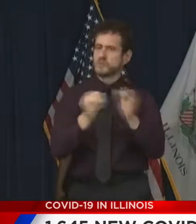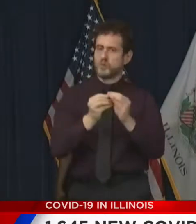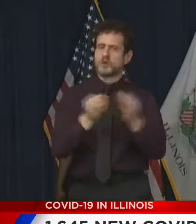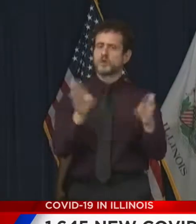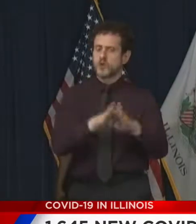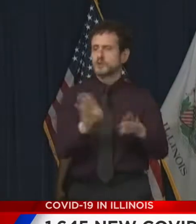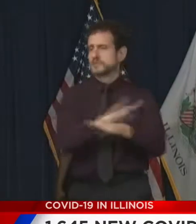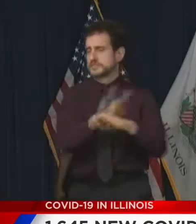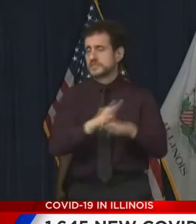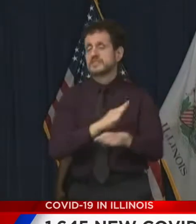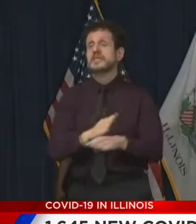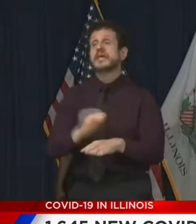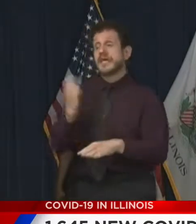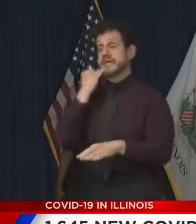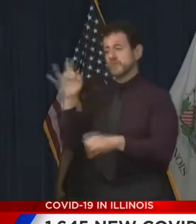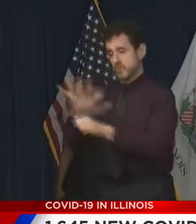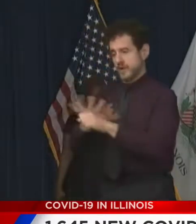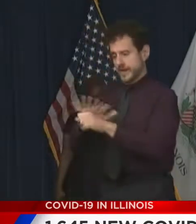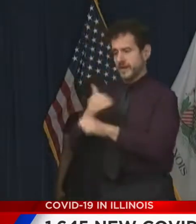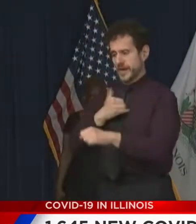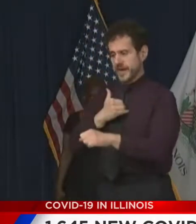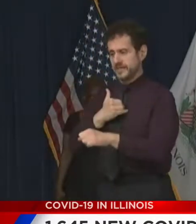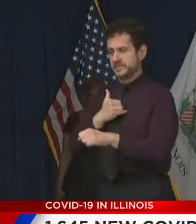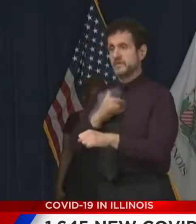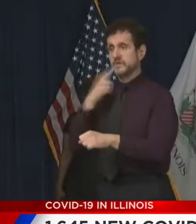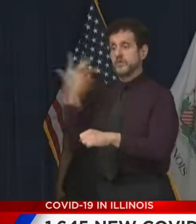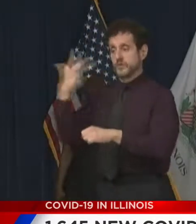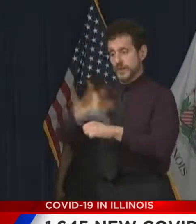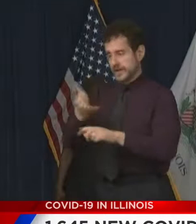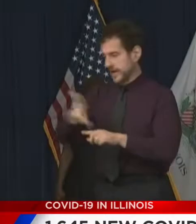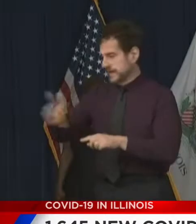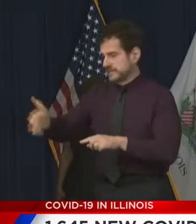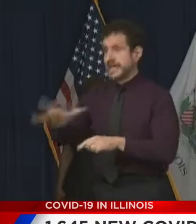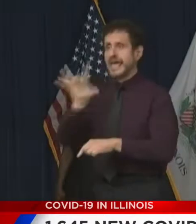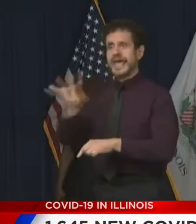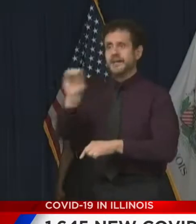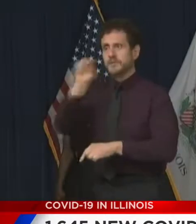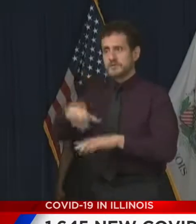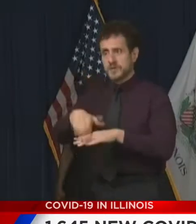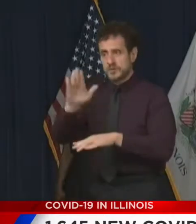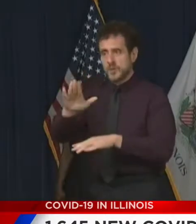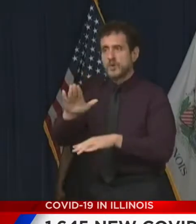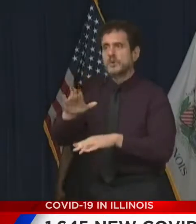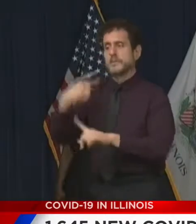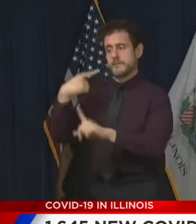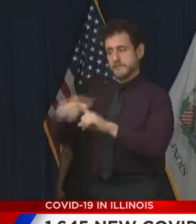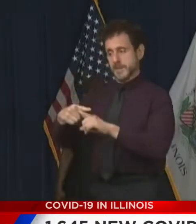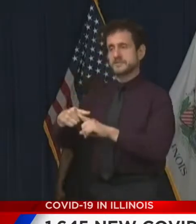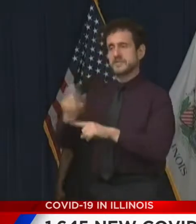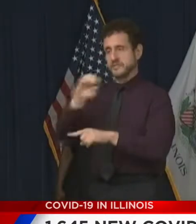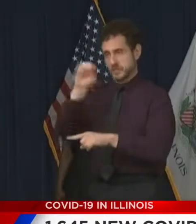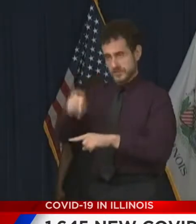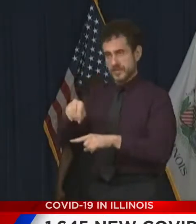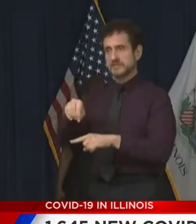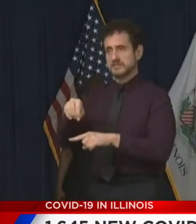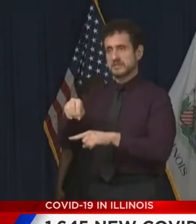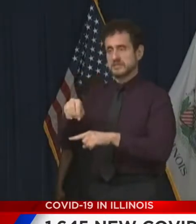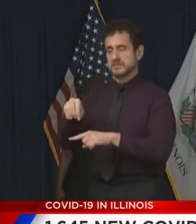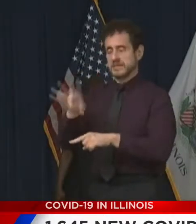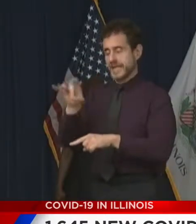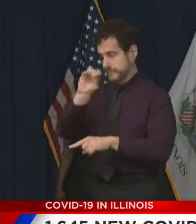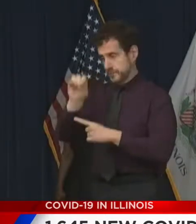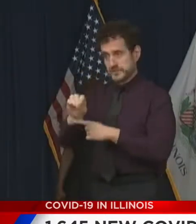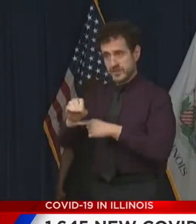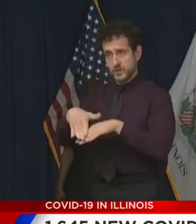rate averaging 8% or more will also lead to automatic state action. I want to emphasize